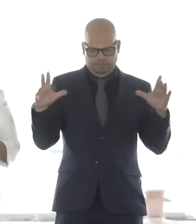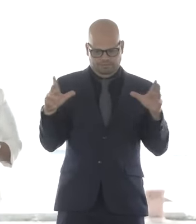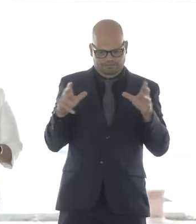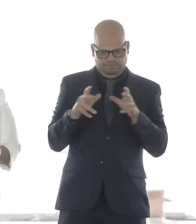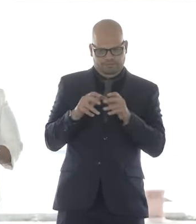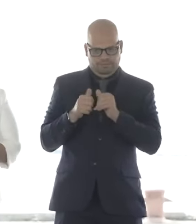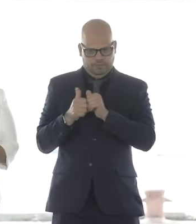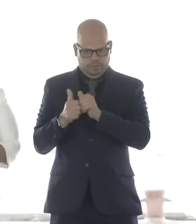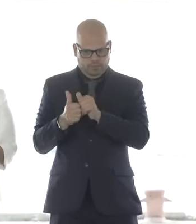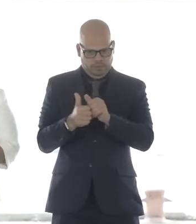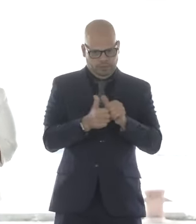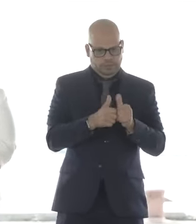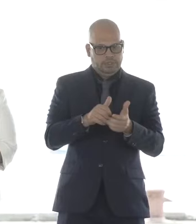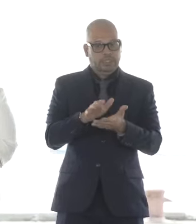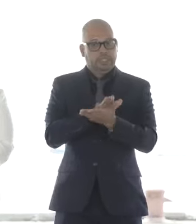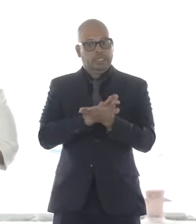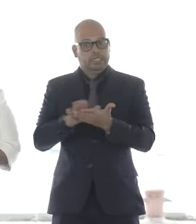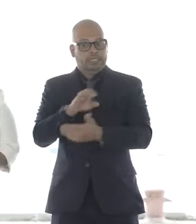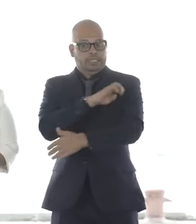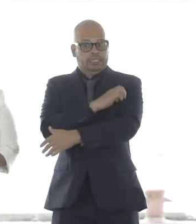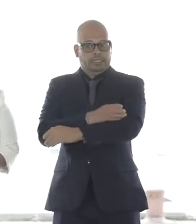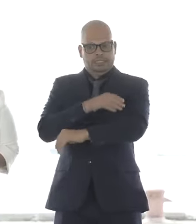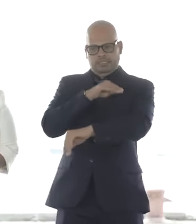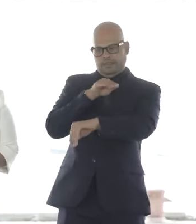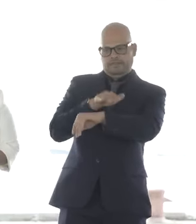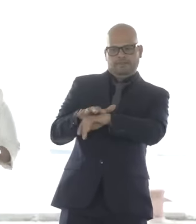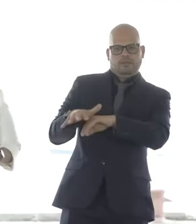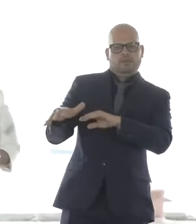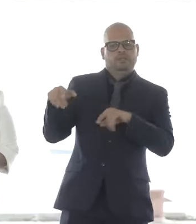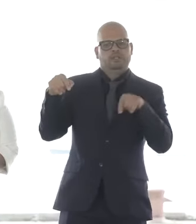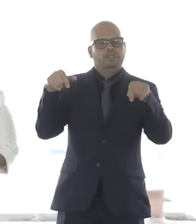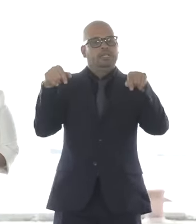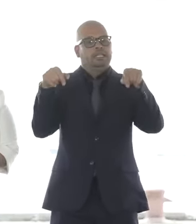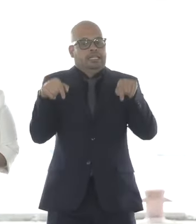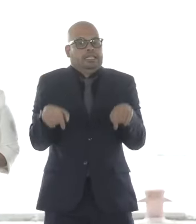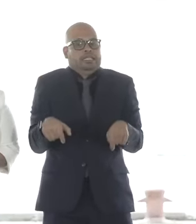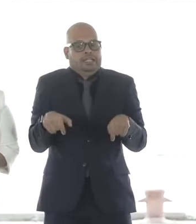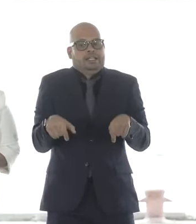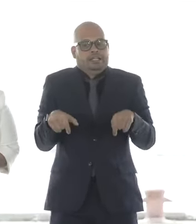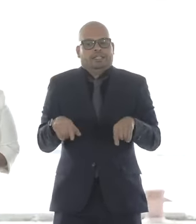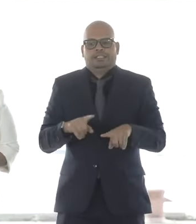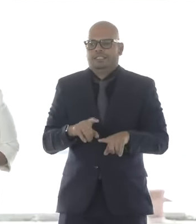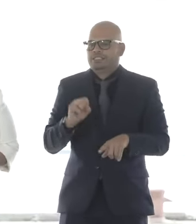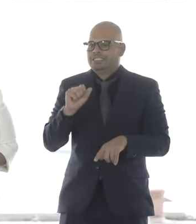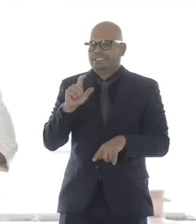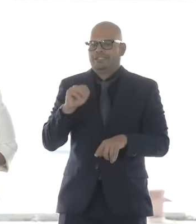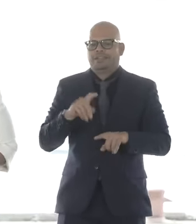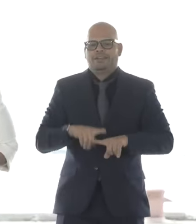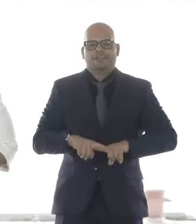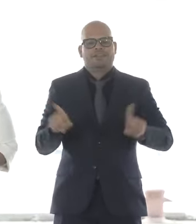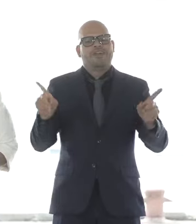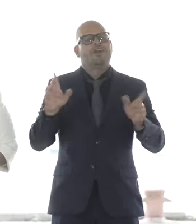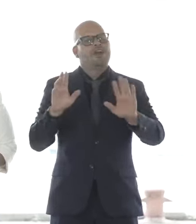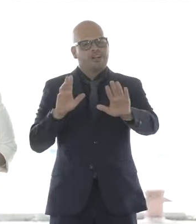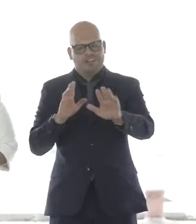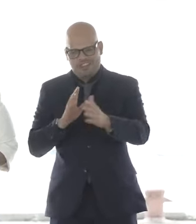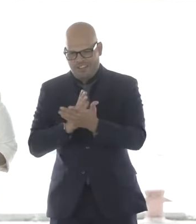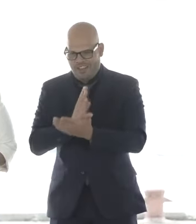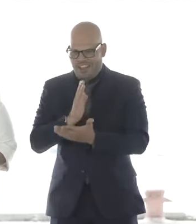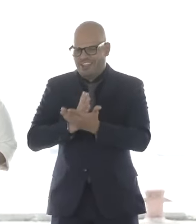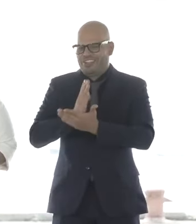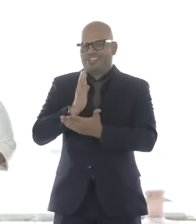creates something new. This is different. This port is different than other ports, and that's okay because we knew we were going to have to be different in order to